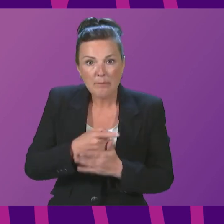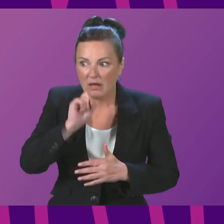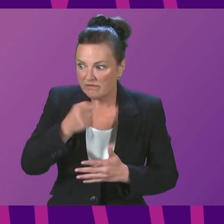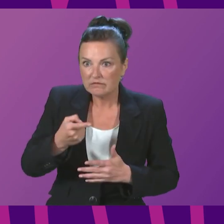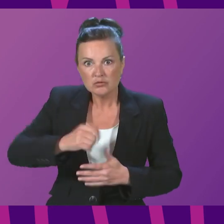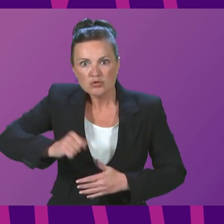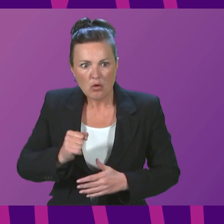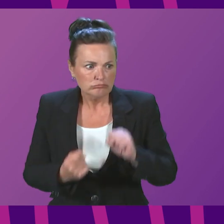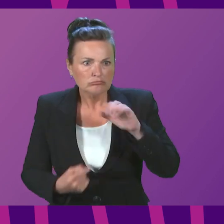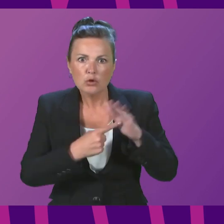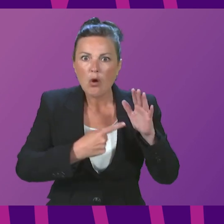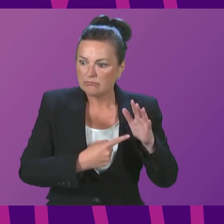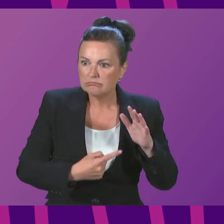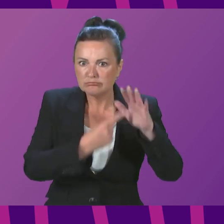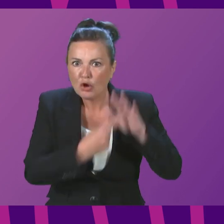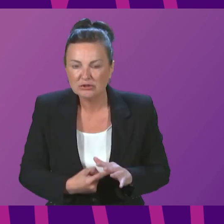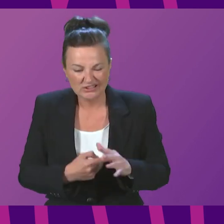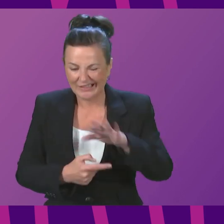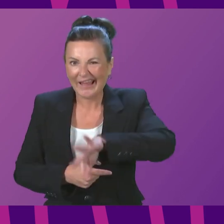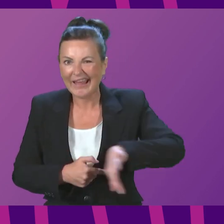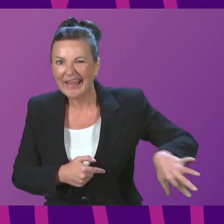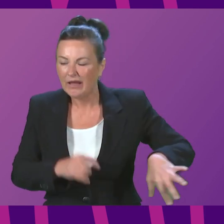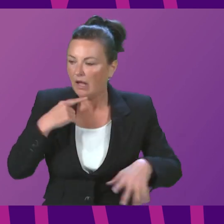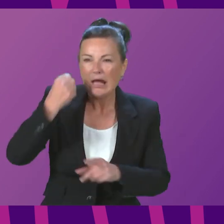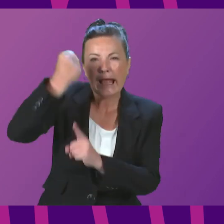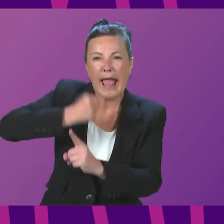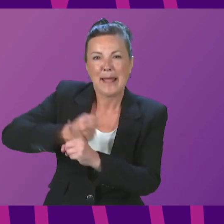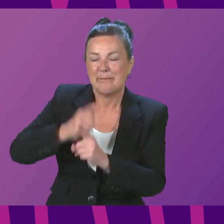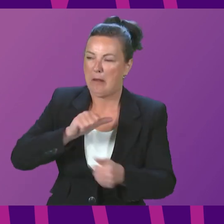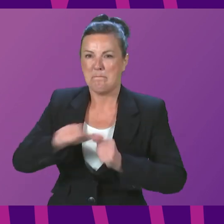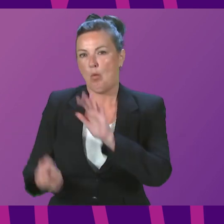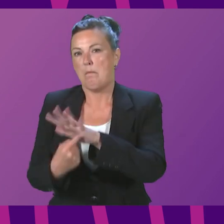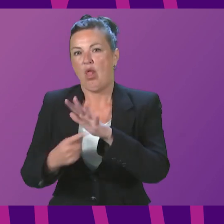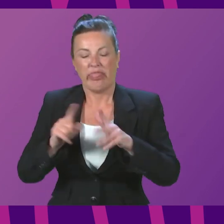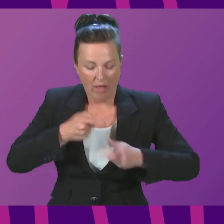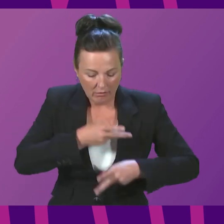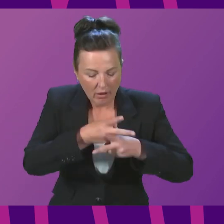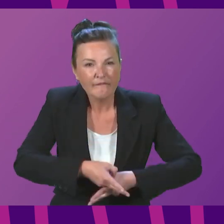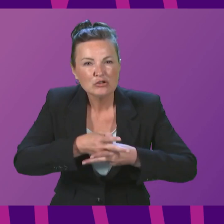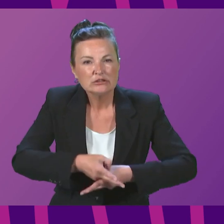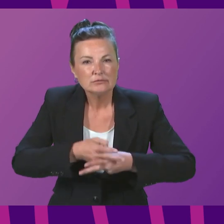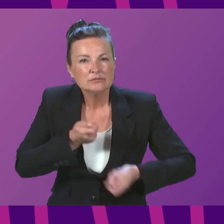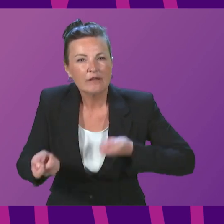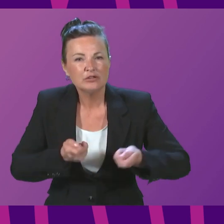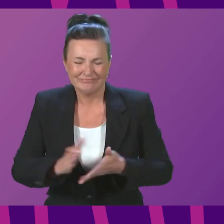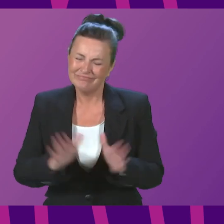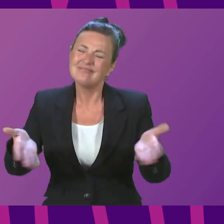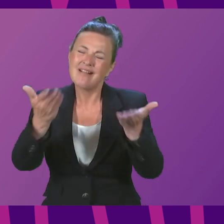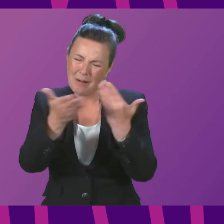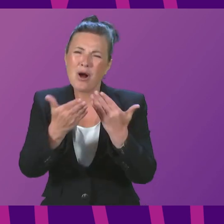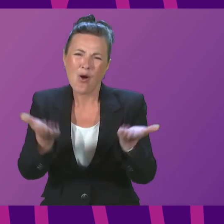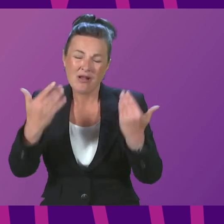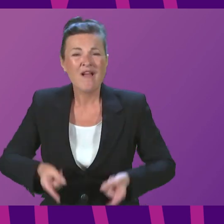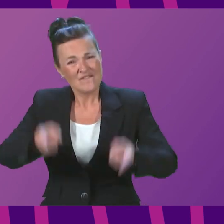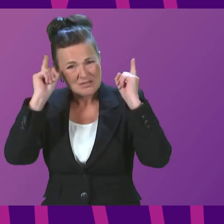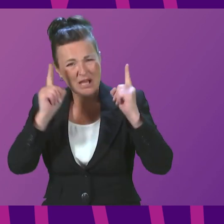priorities are set aside, when campaigning is put ahead of governing. First Minister, surely it is time for you to fully focus